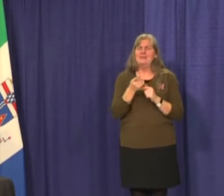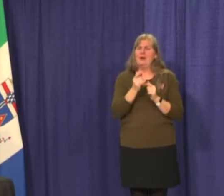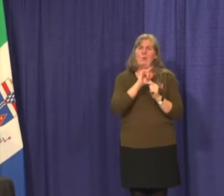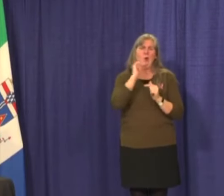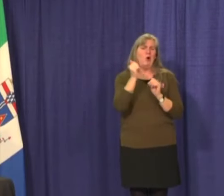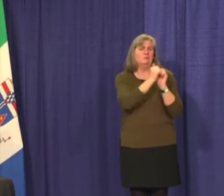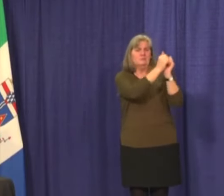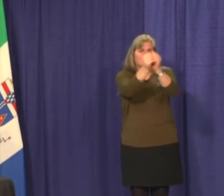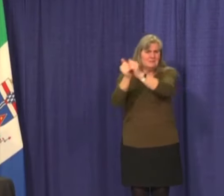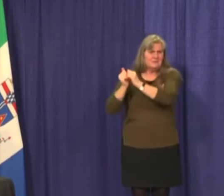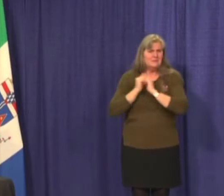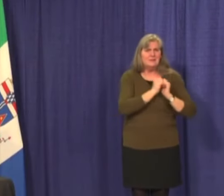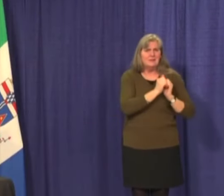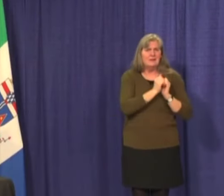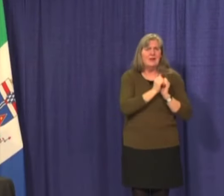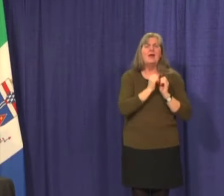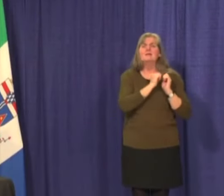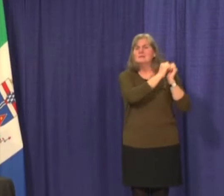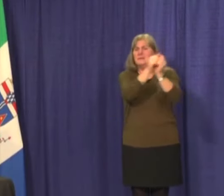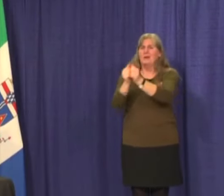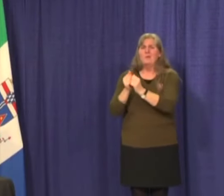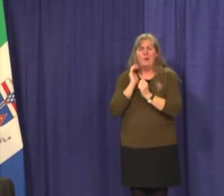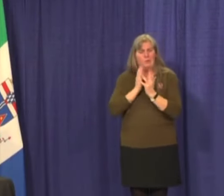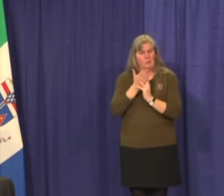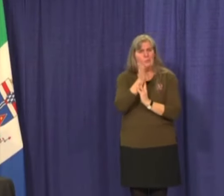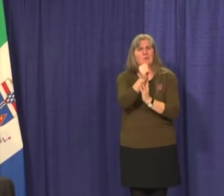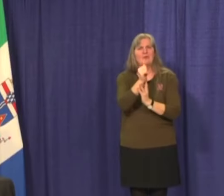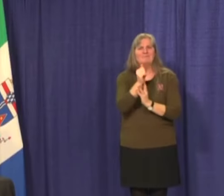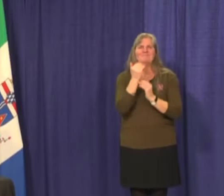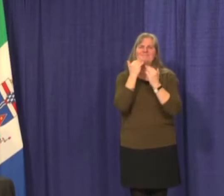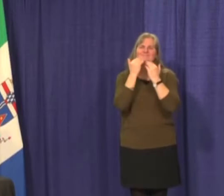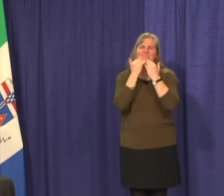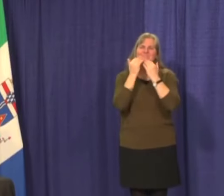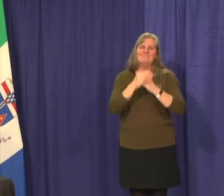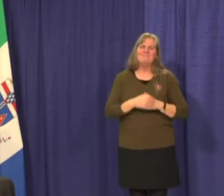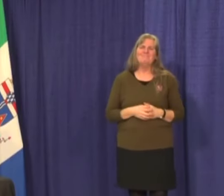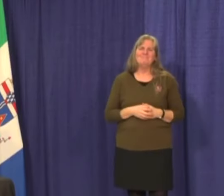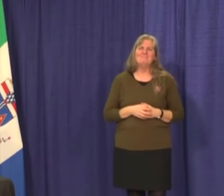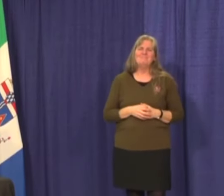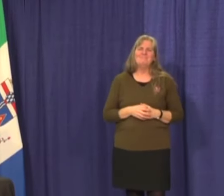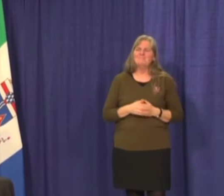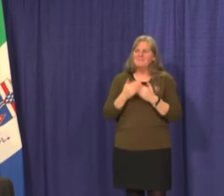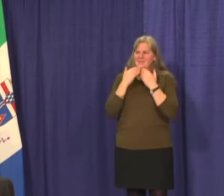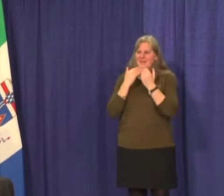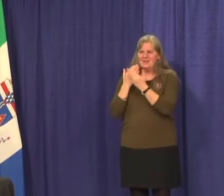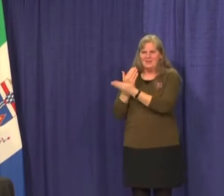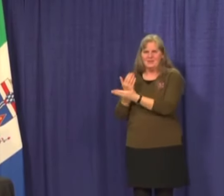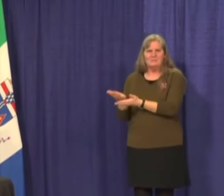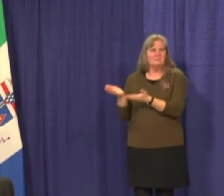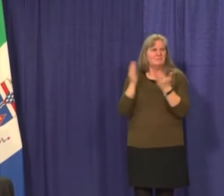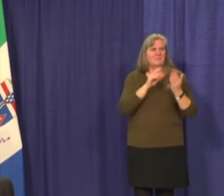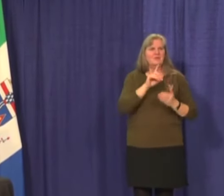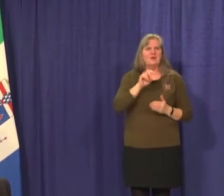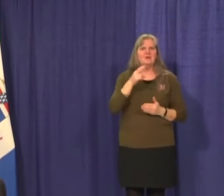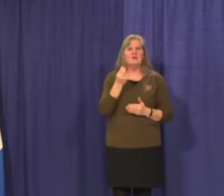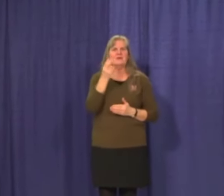together and together we'll get through this. Thank you. Thank you Minister Stryker. Dr. Hanley.